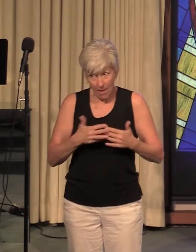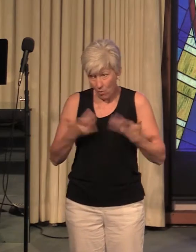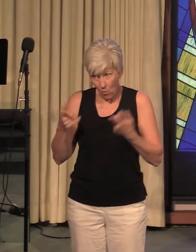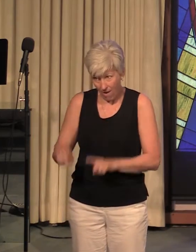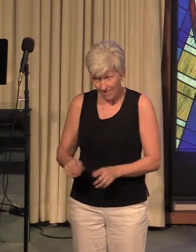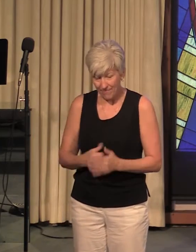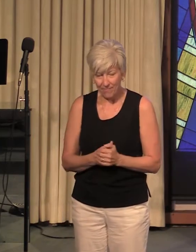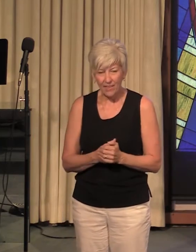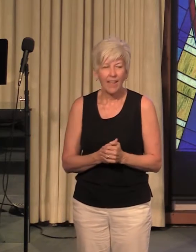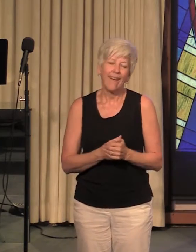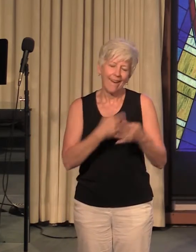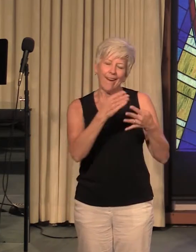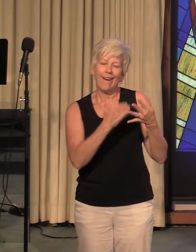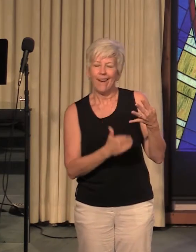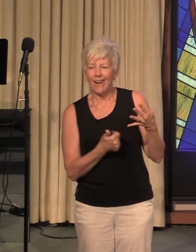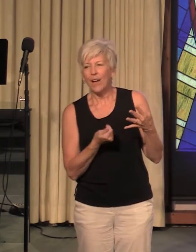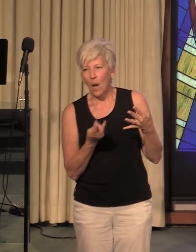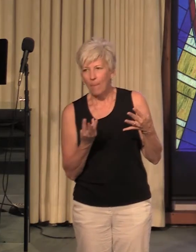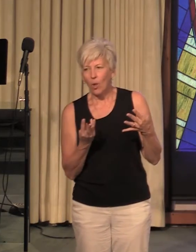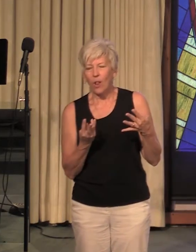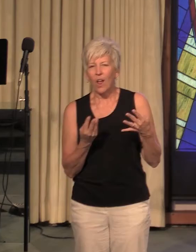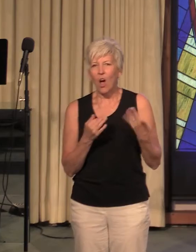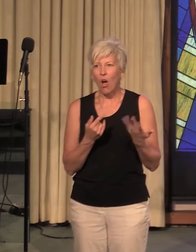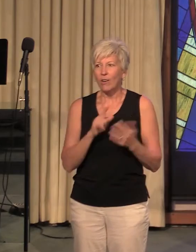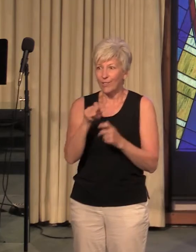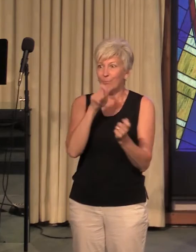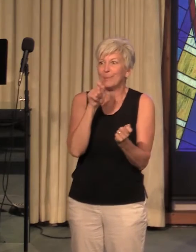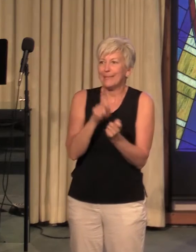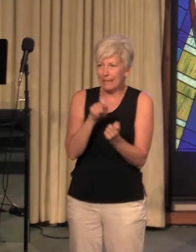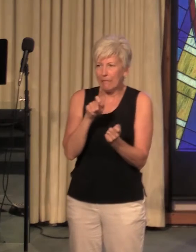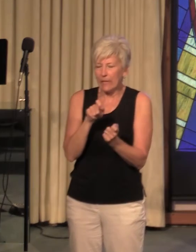now a couple of these are kind of specific to this